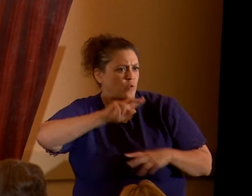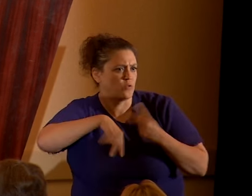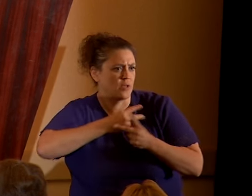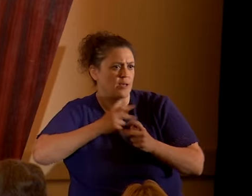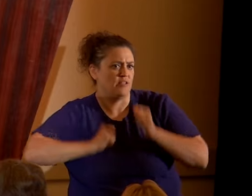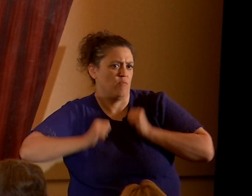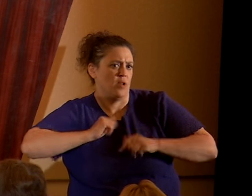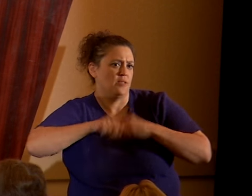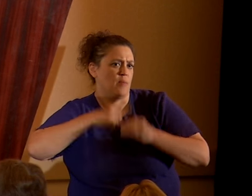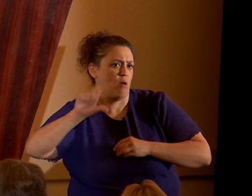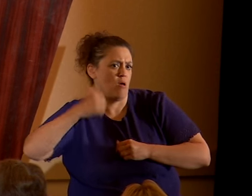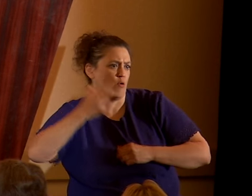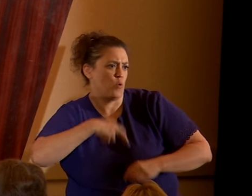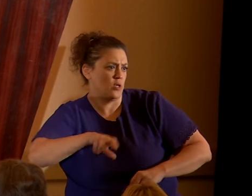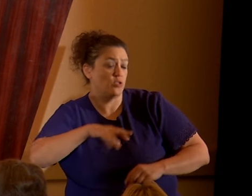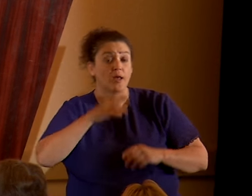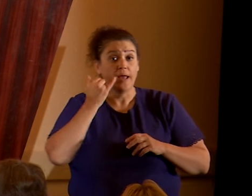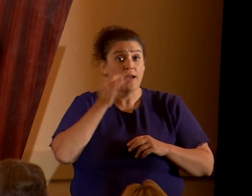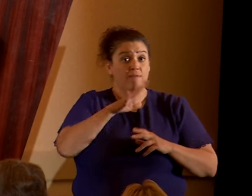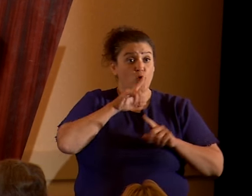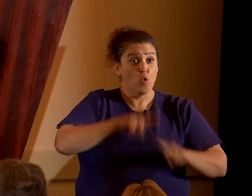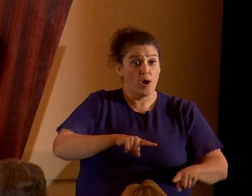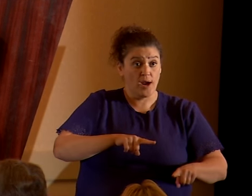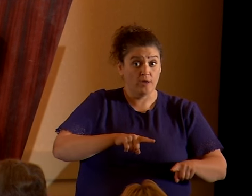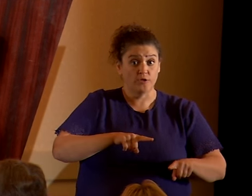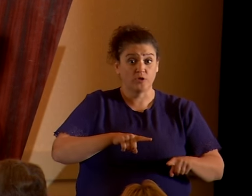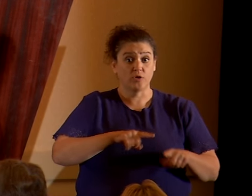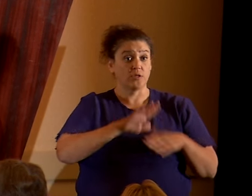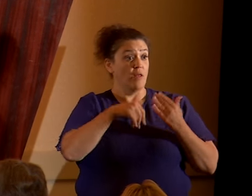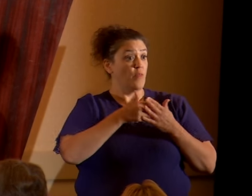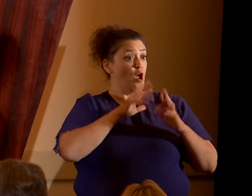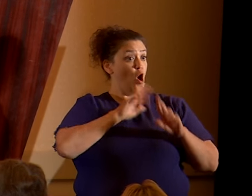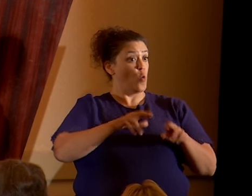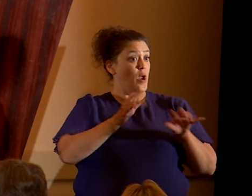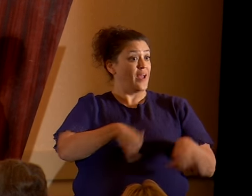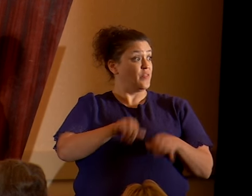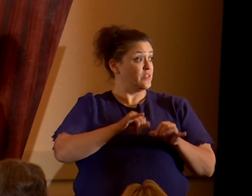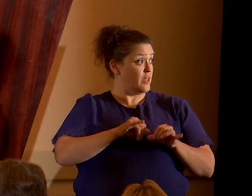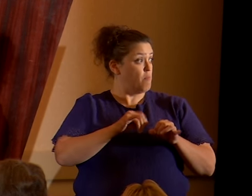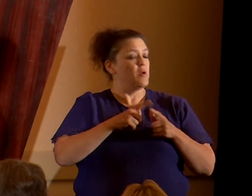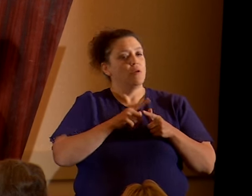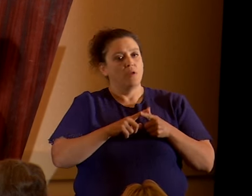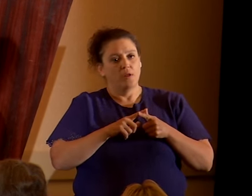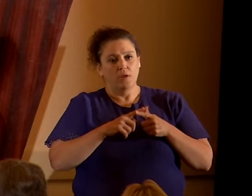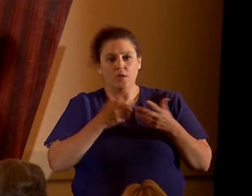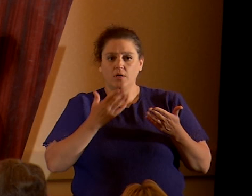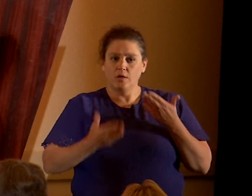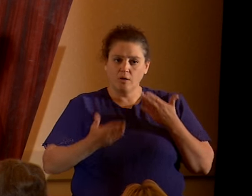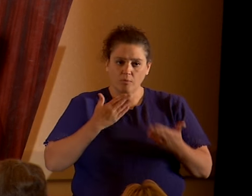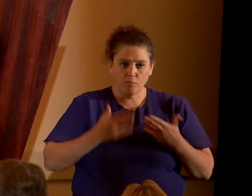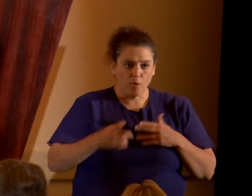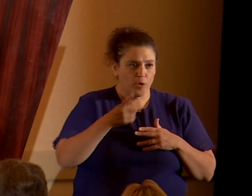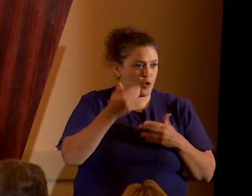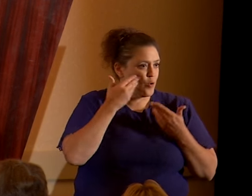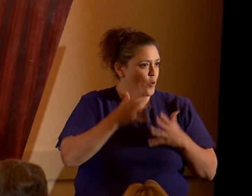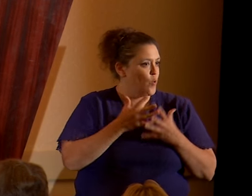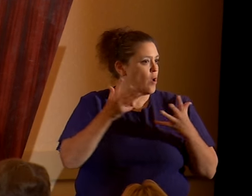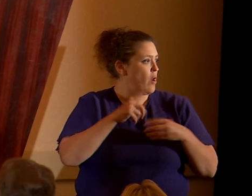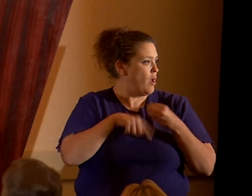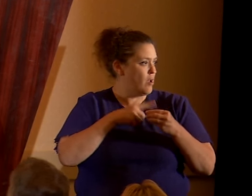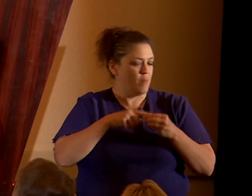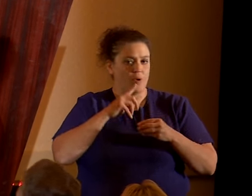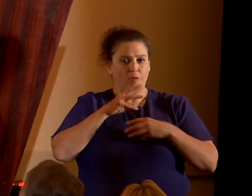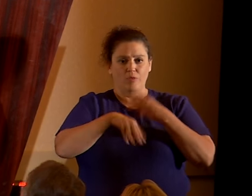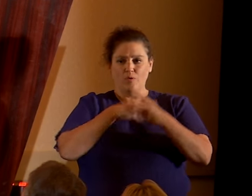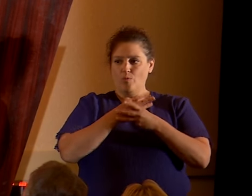And if your answer that they all react the same way, then you probably live in an alternative universe, and you